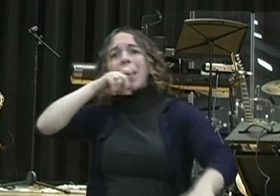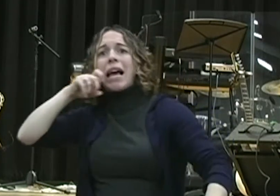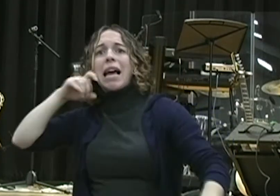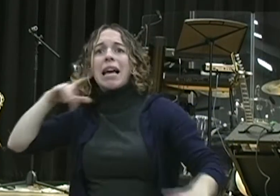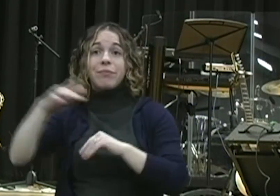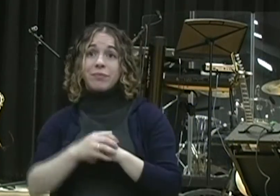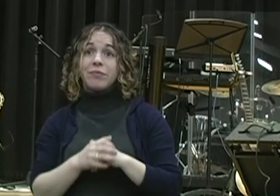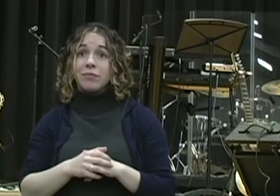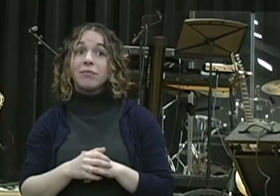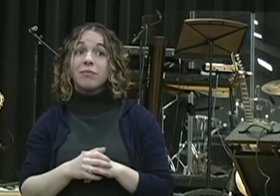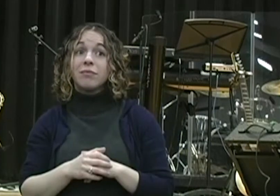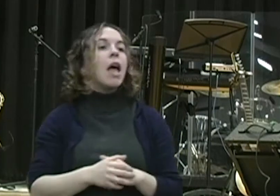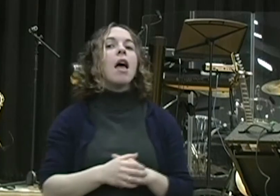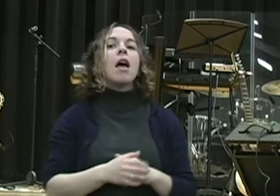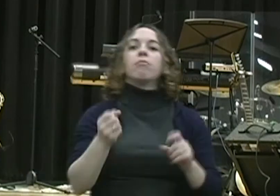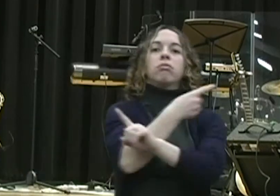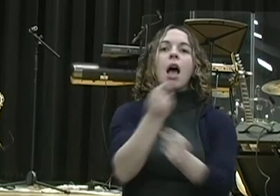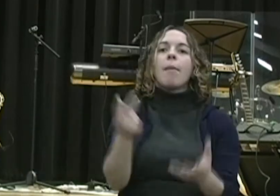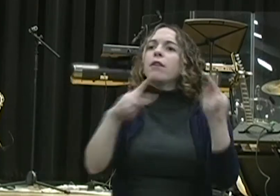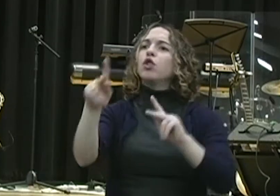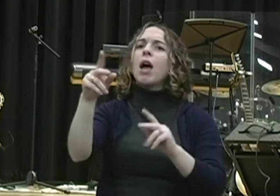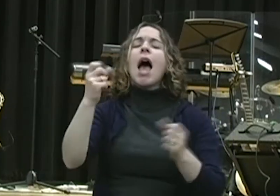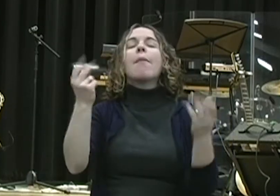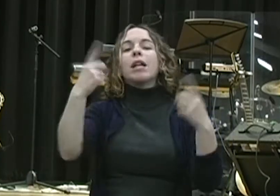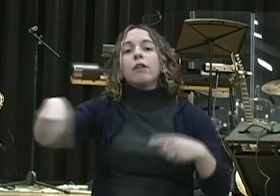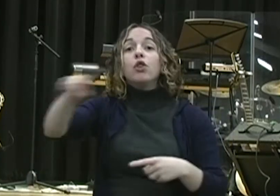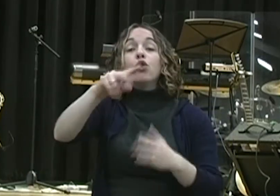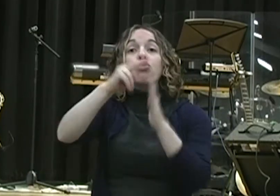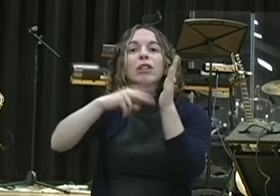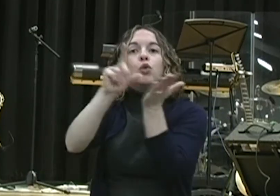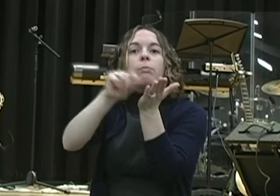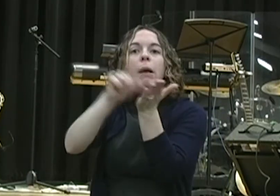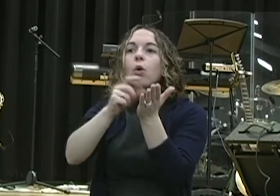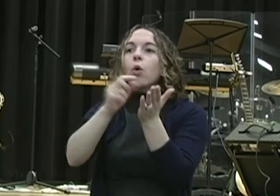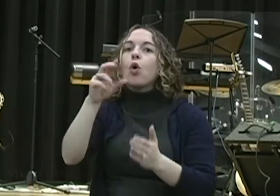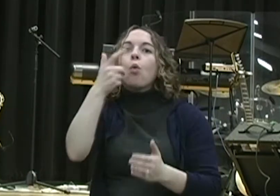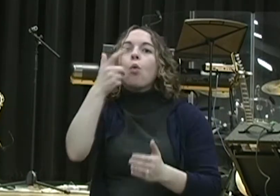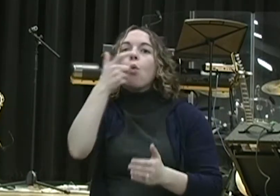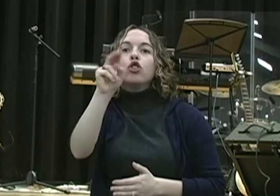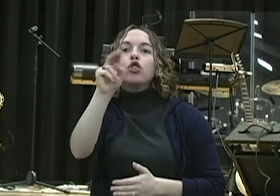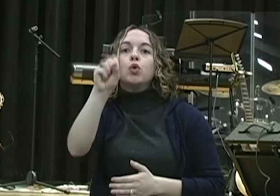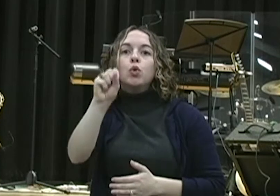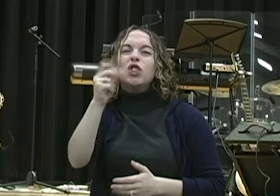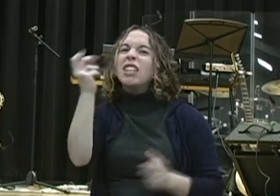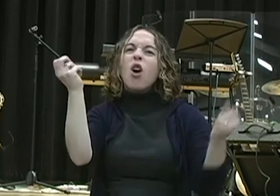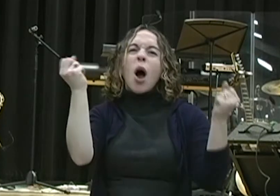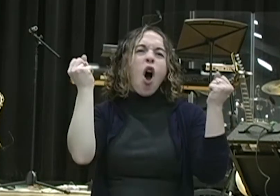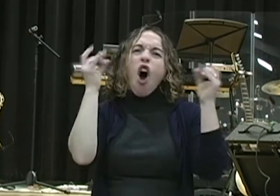read the newspaper? You should be burdened. You know, how many people are glad that there are